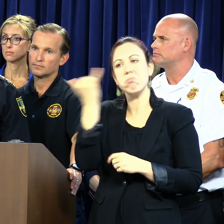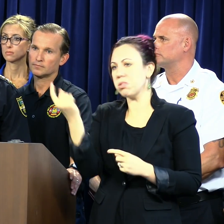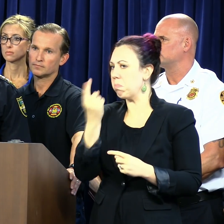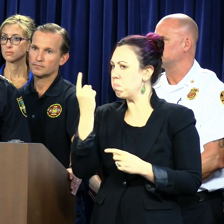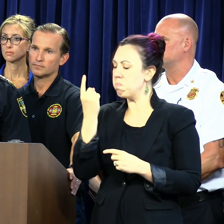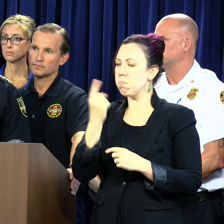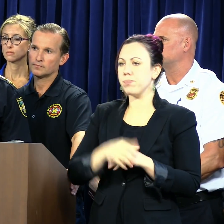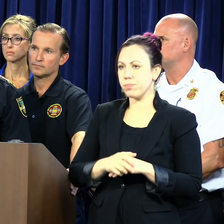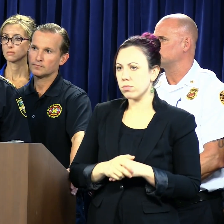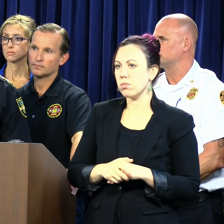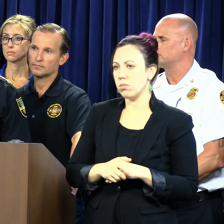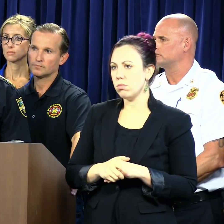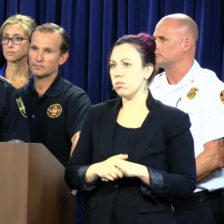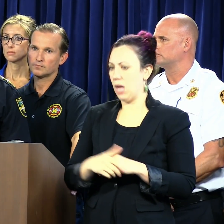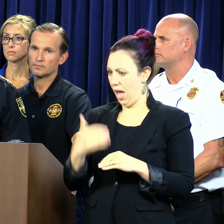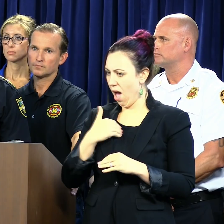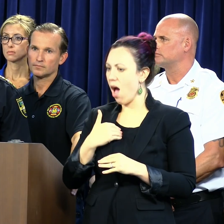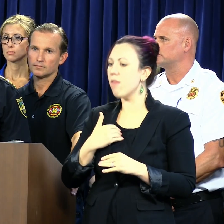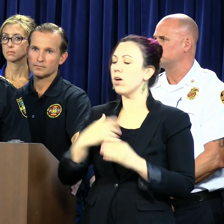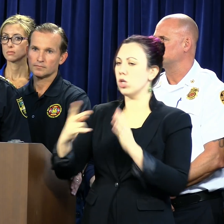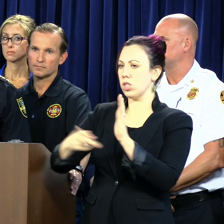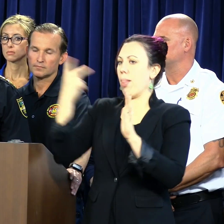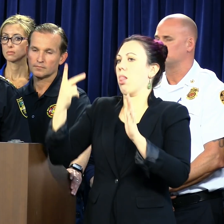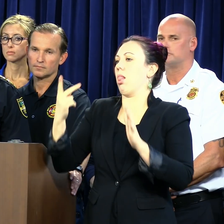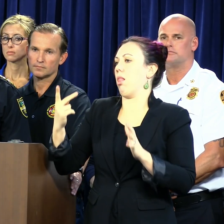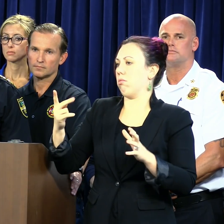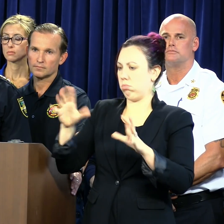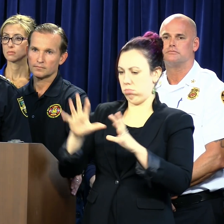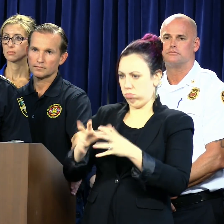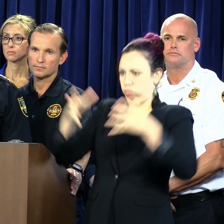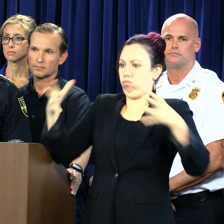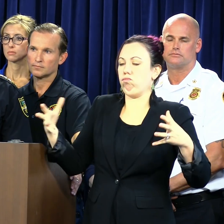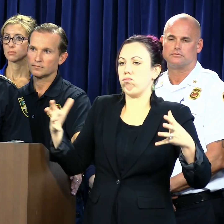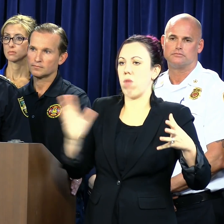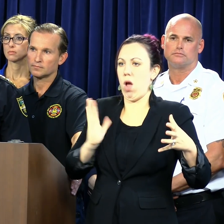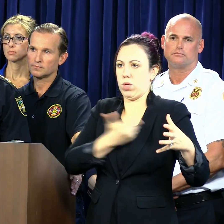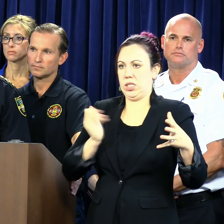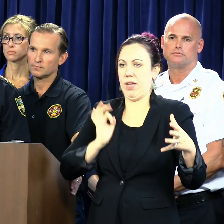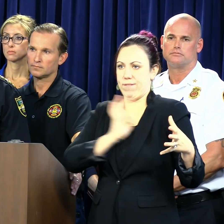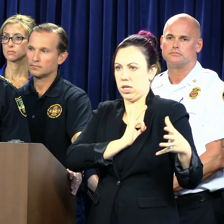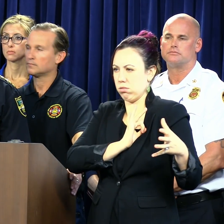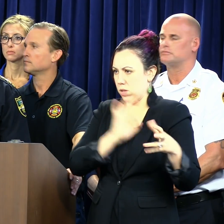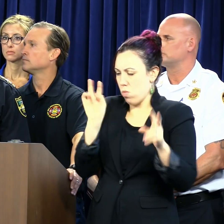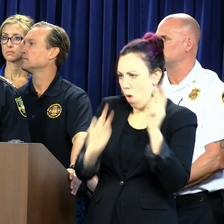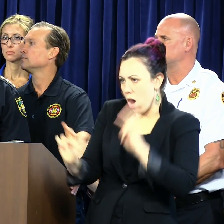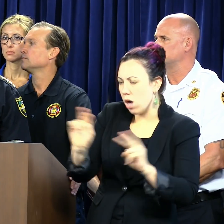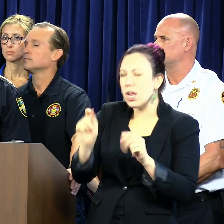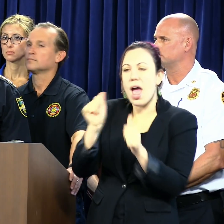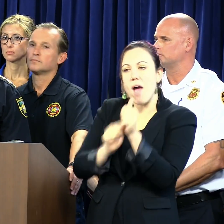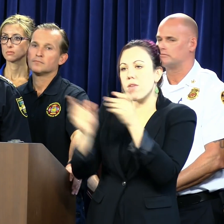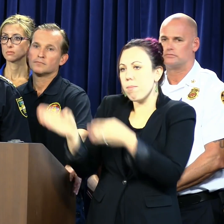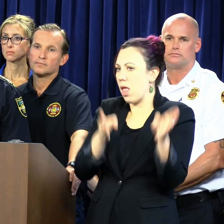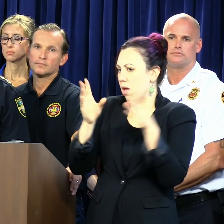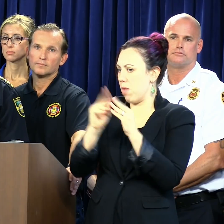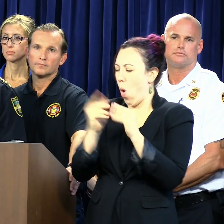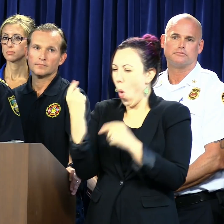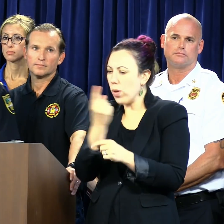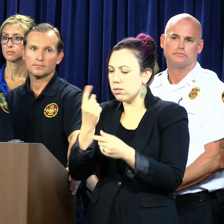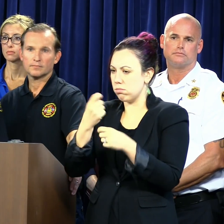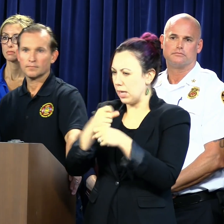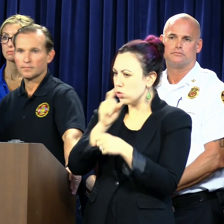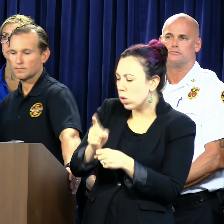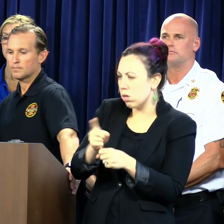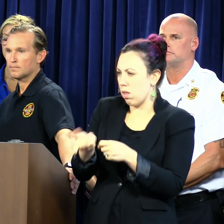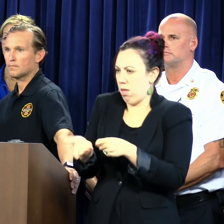And, again, we've got the extra additional patrols out in the area as well. But it's, something that we look at, you know, at every planning meeting to make sure we cover those